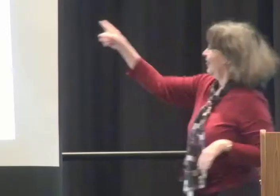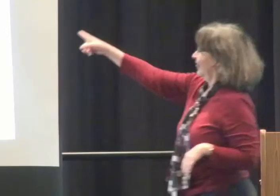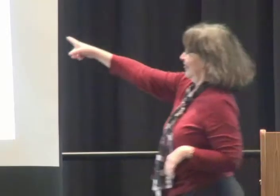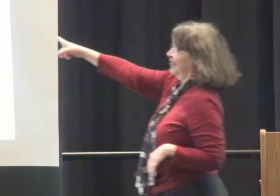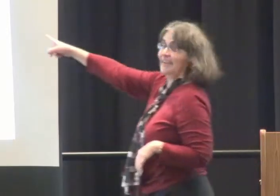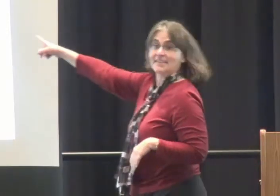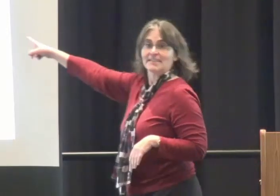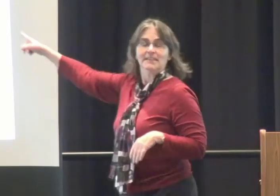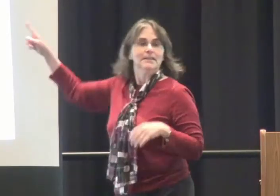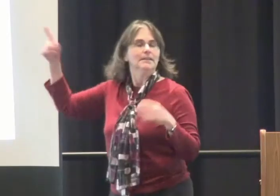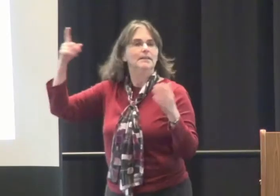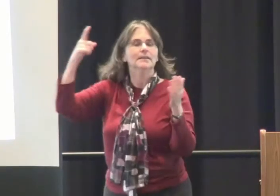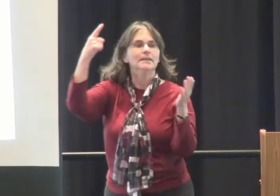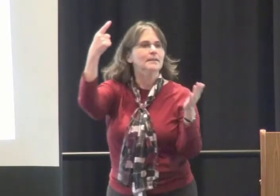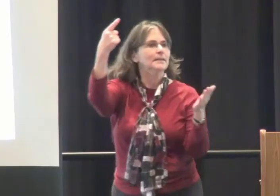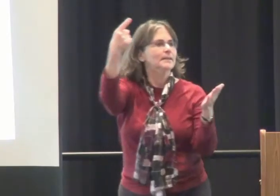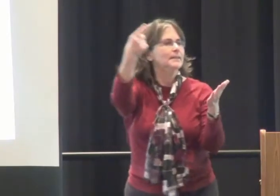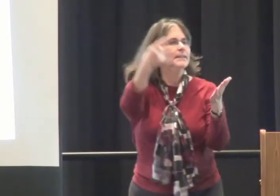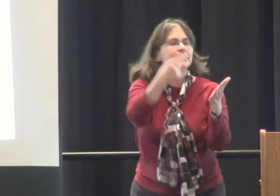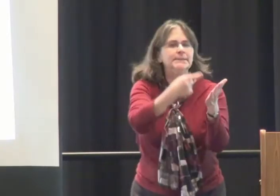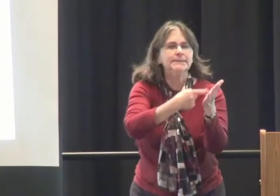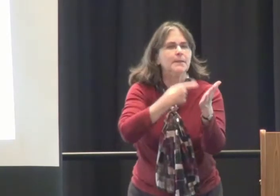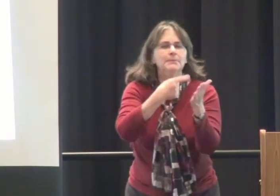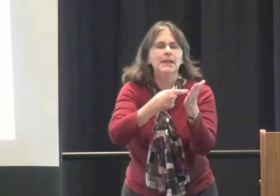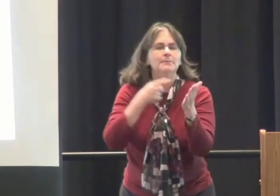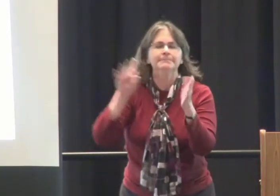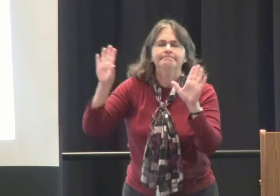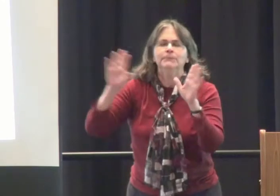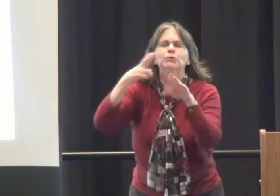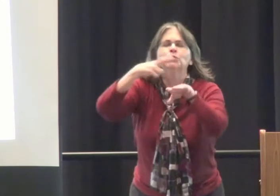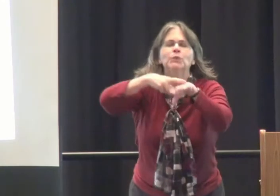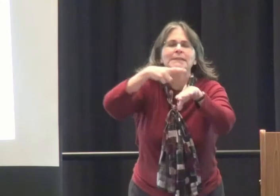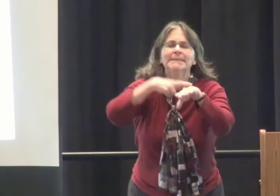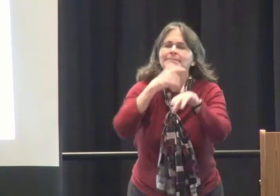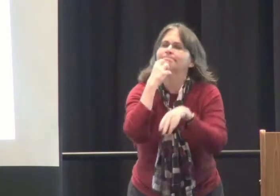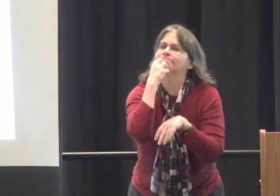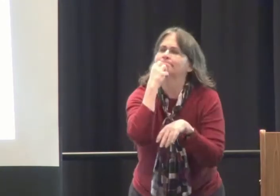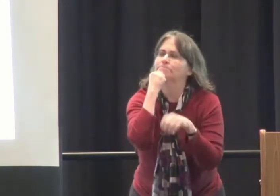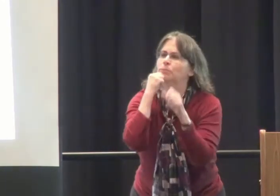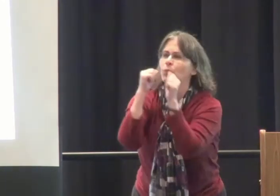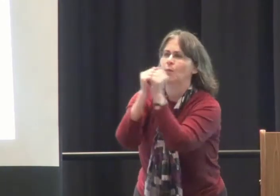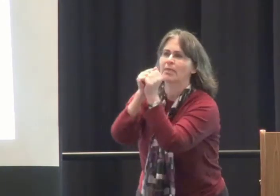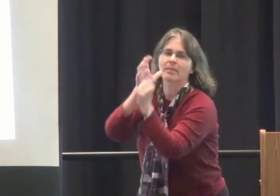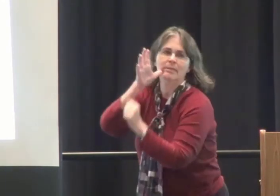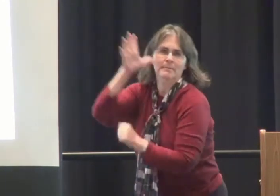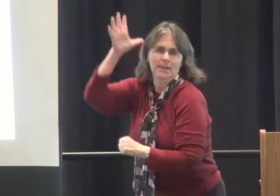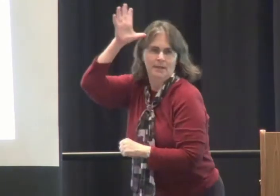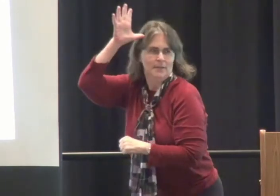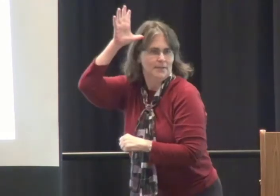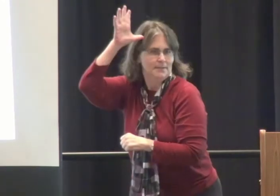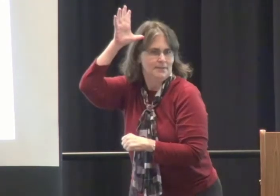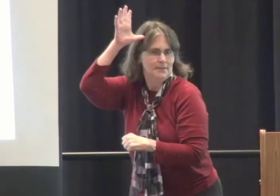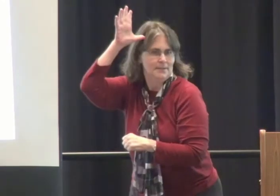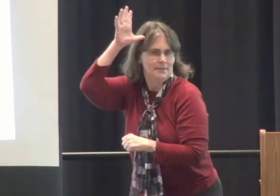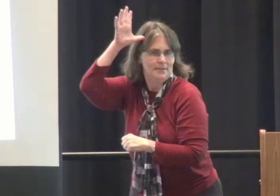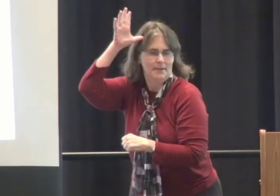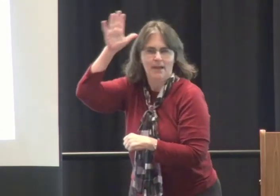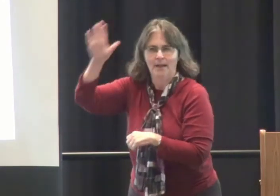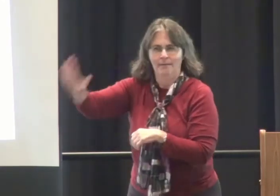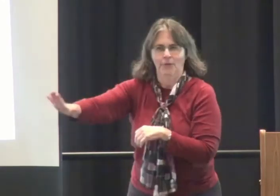Now this particular photo reminds me of the fact